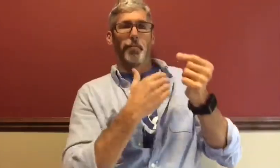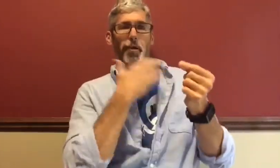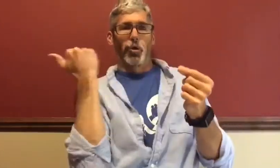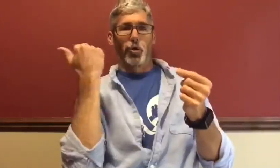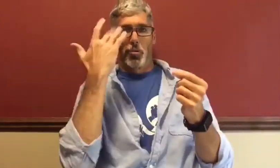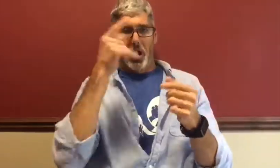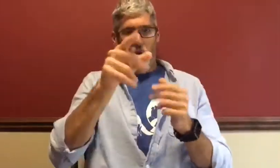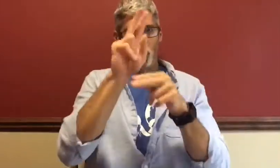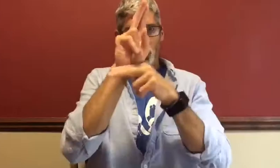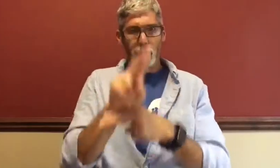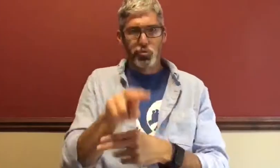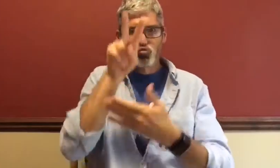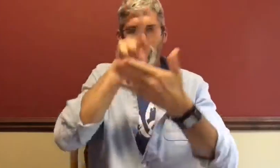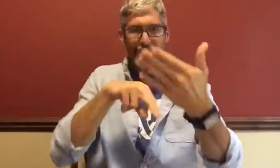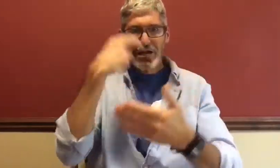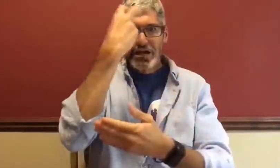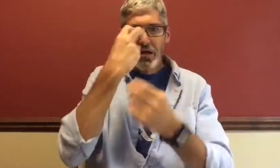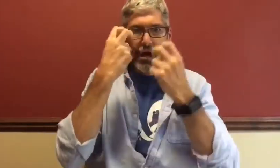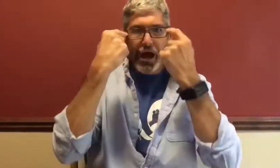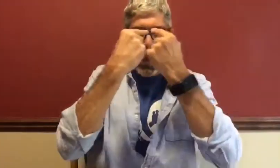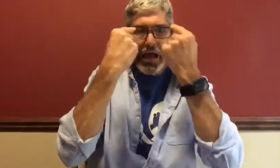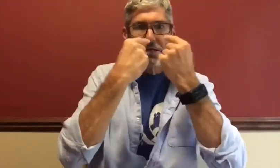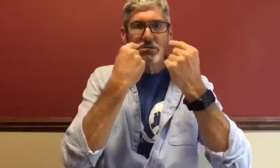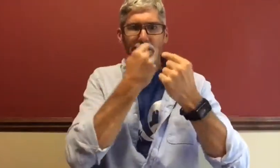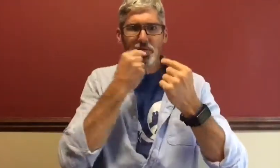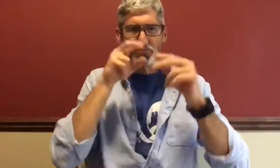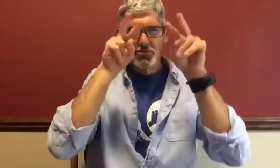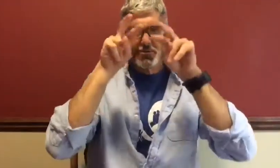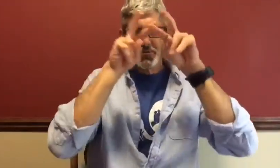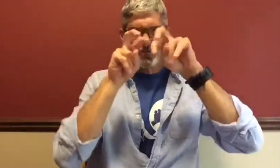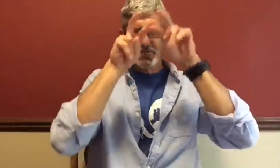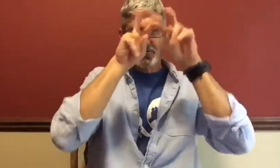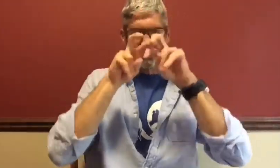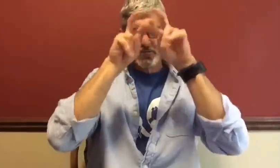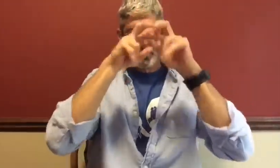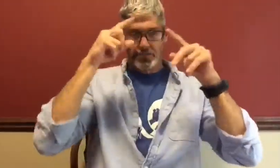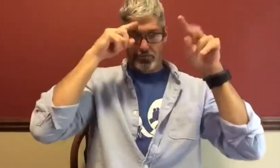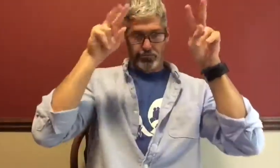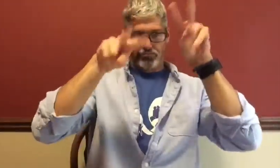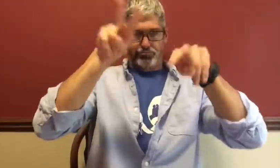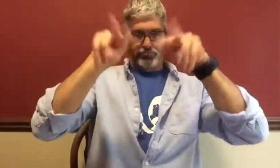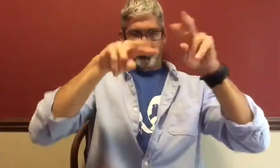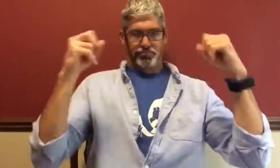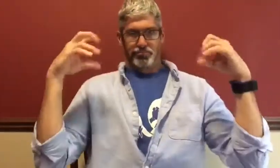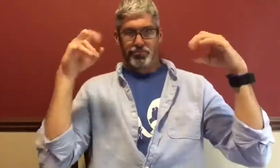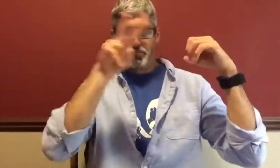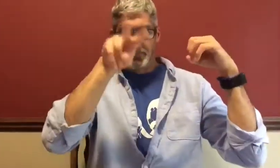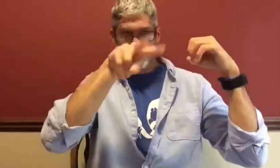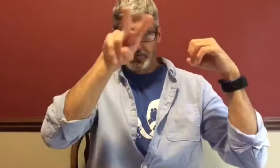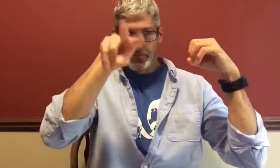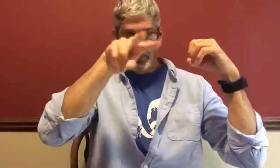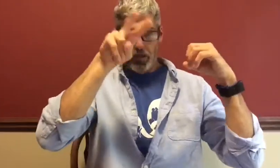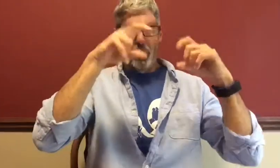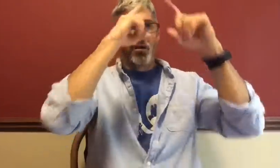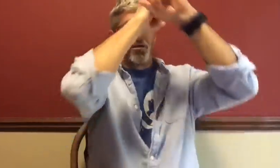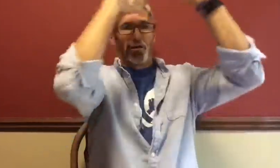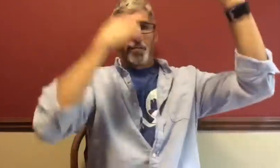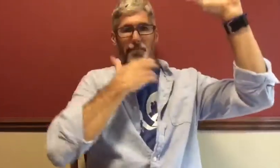And it's the result of discriminating linguistic features on a person's face, especially the eyes and mouth area when you converse in sign